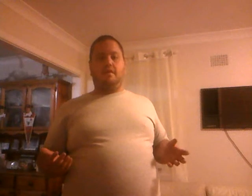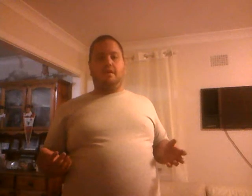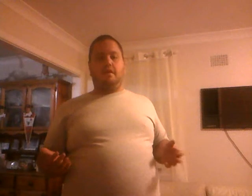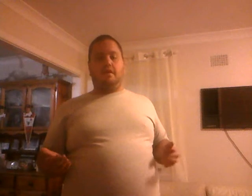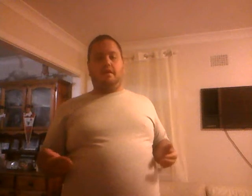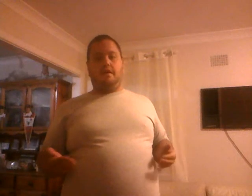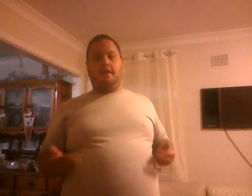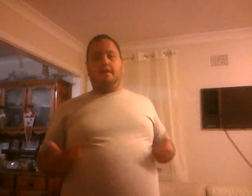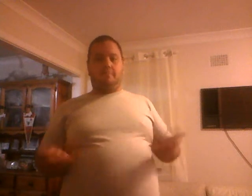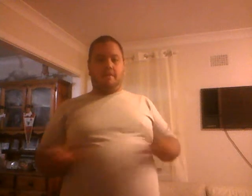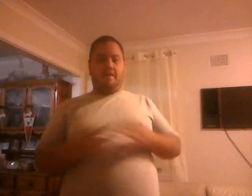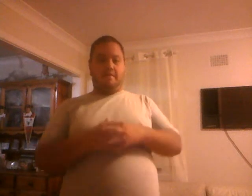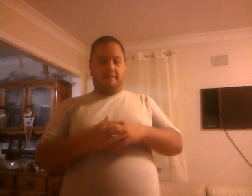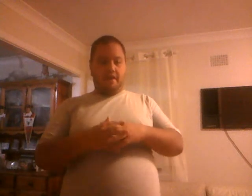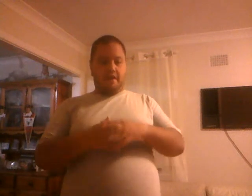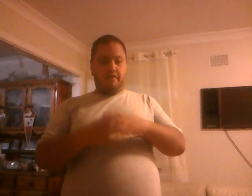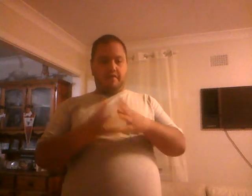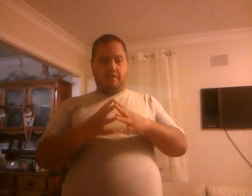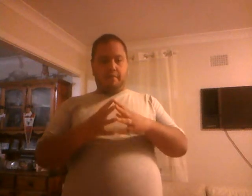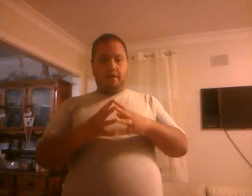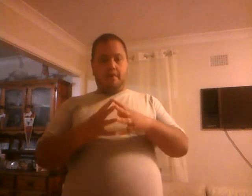And, and finally on this topic.